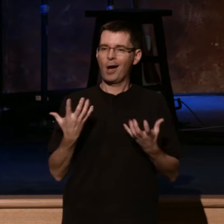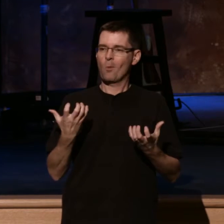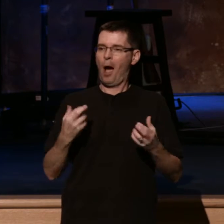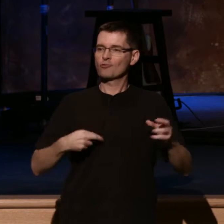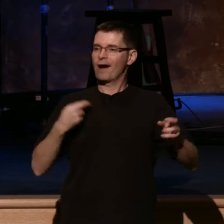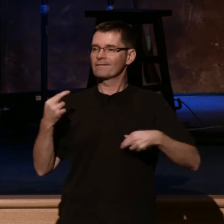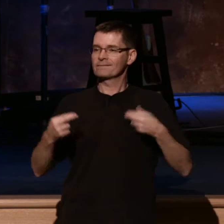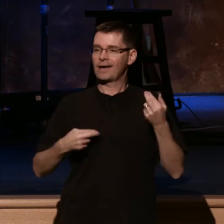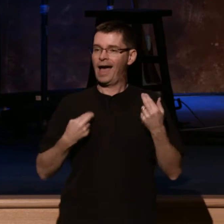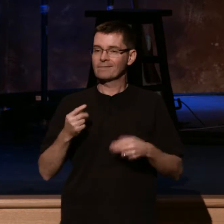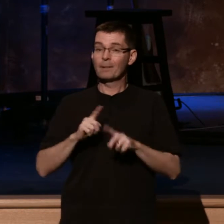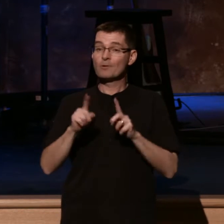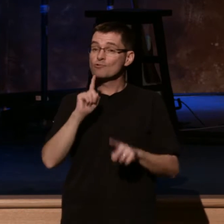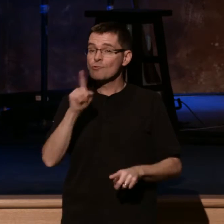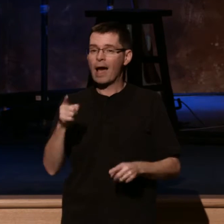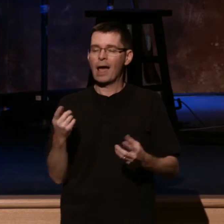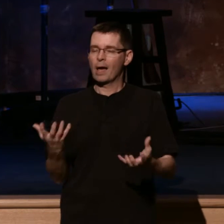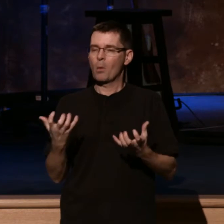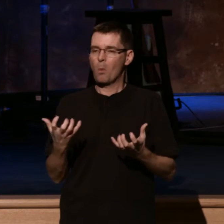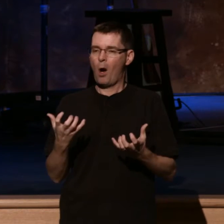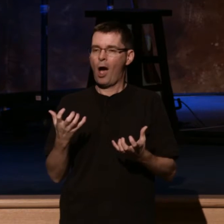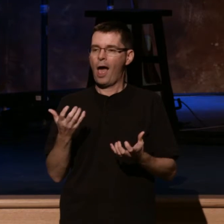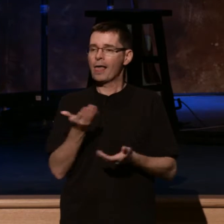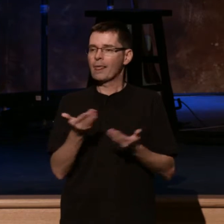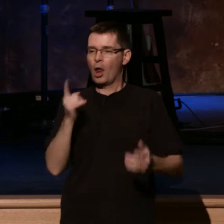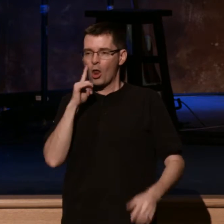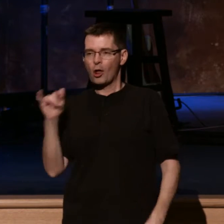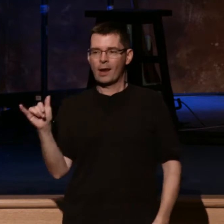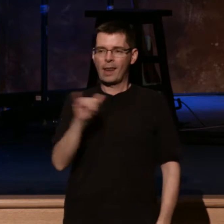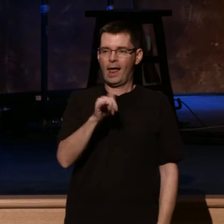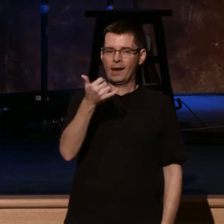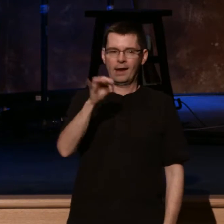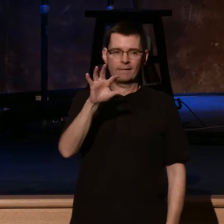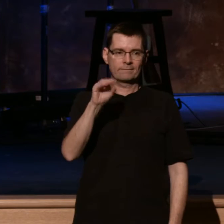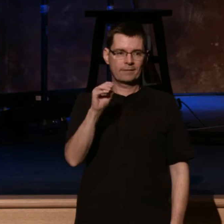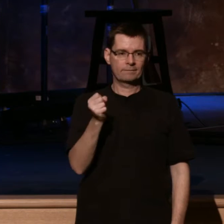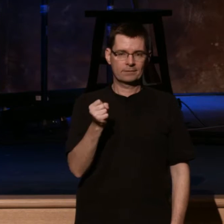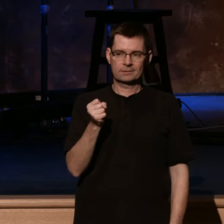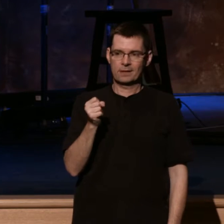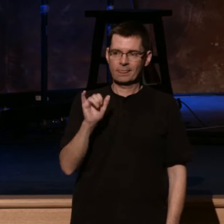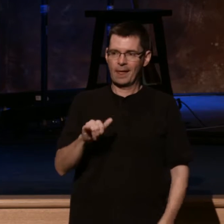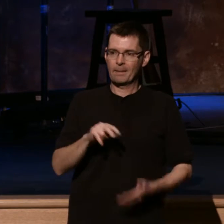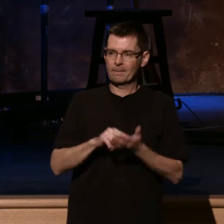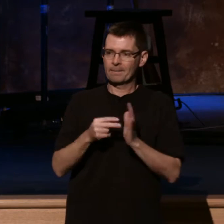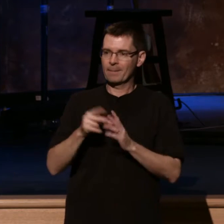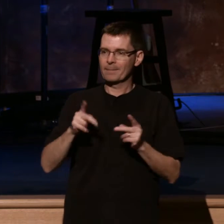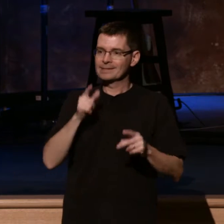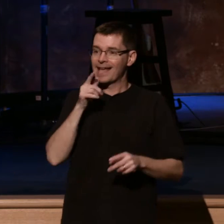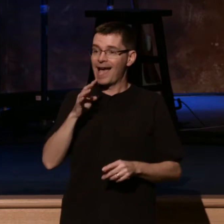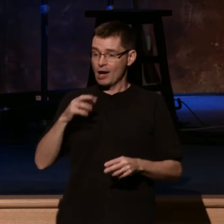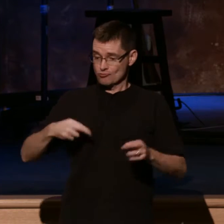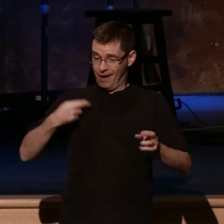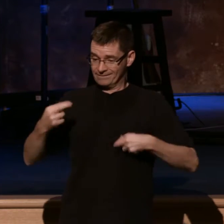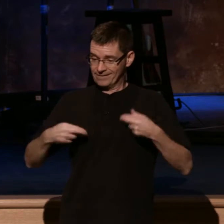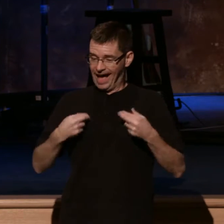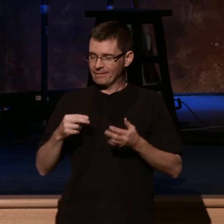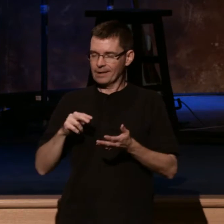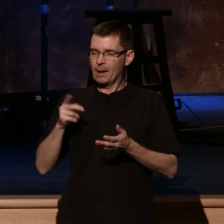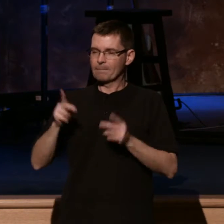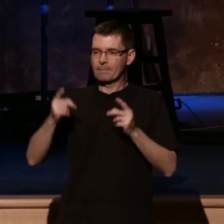Everybody sits on their front porch, drinks iced tea. You know, everybody's a Republican, all is well. And I think that's what many people